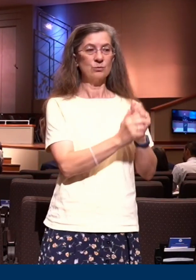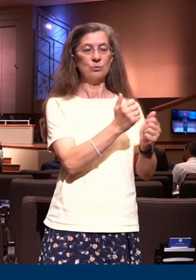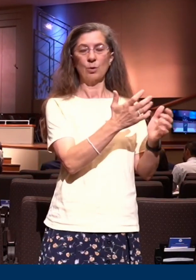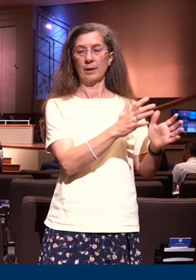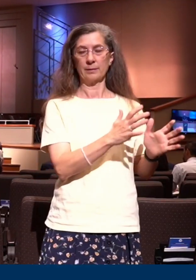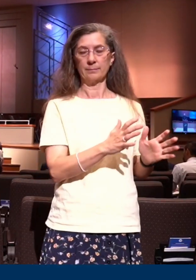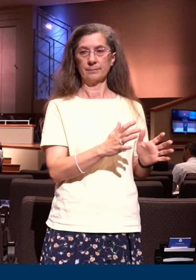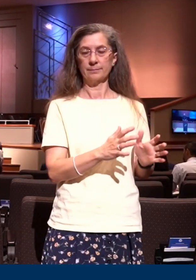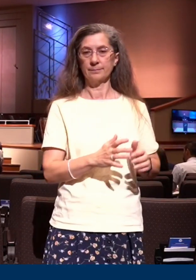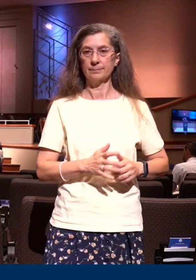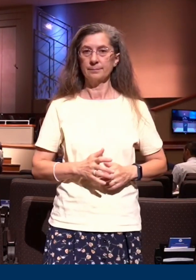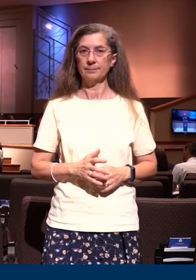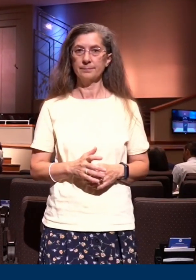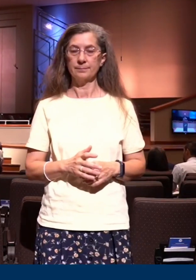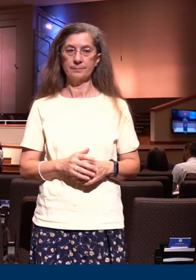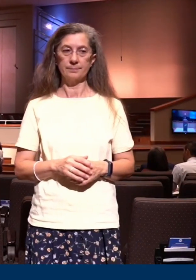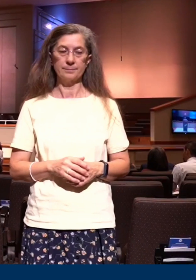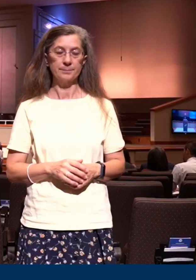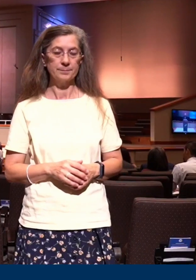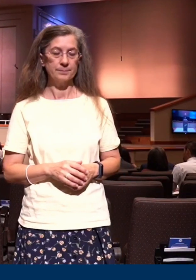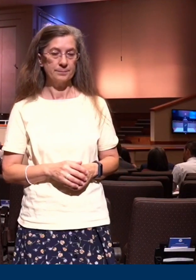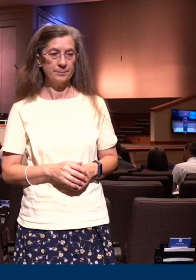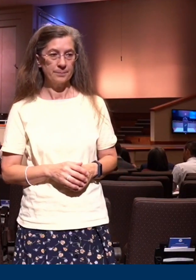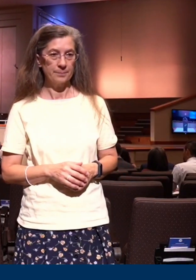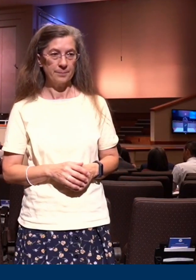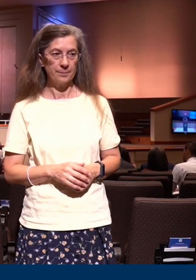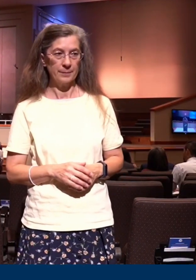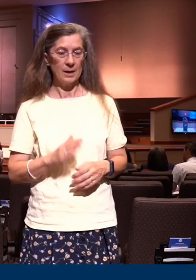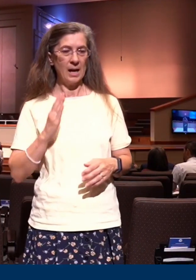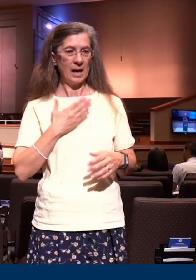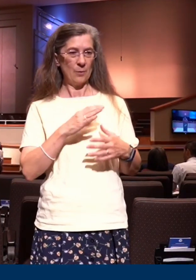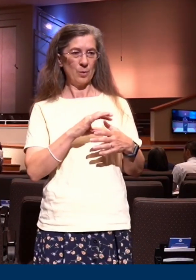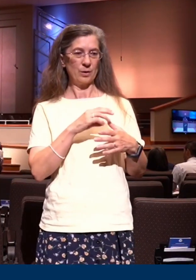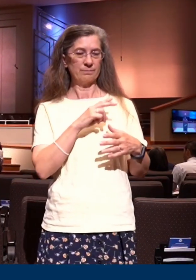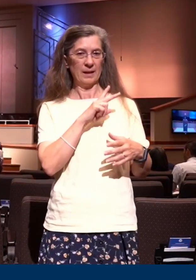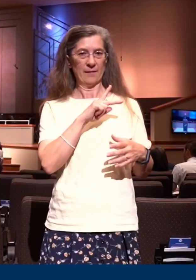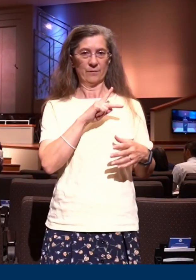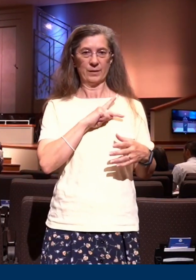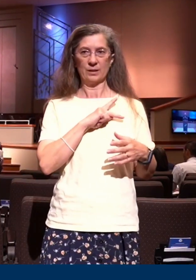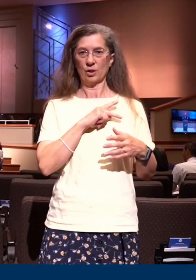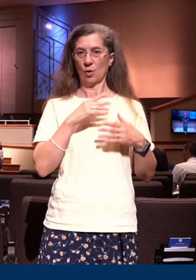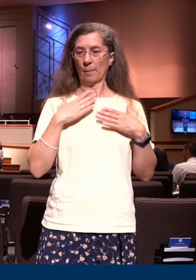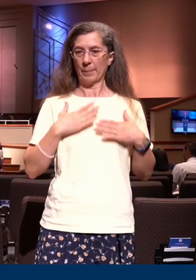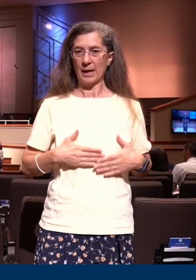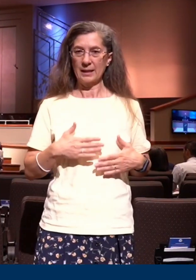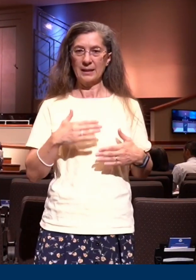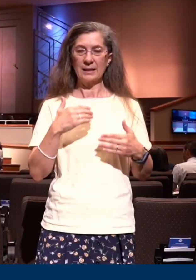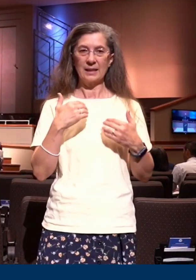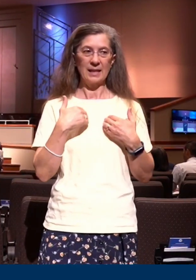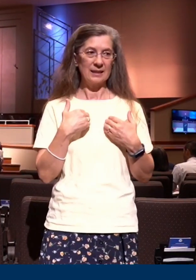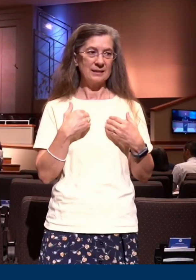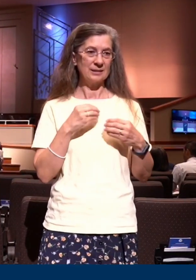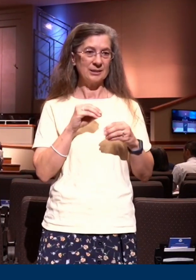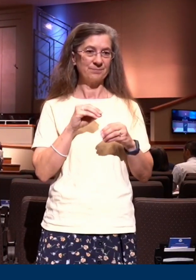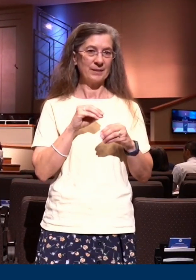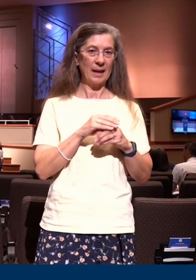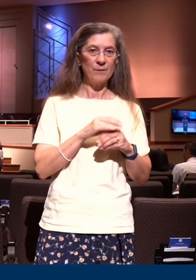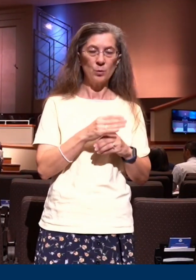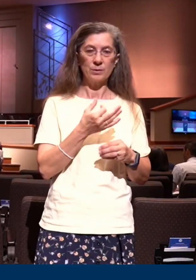first where the old man resides, our physical body, which is marked by the effects of sin. The body of sin, McLean said,